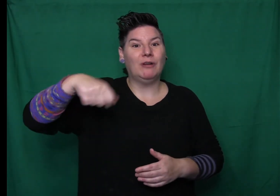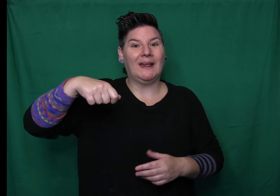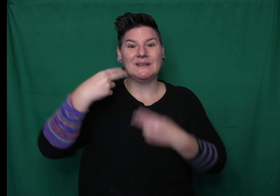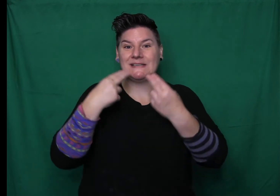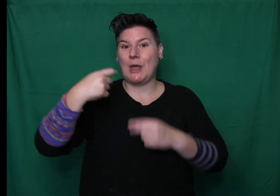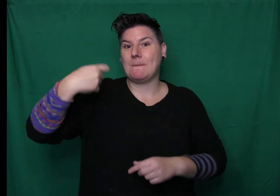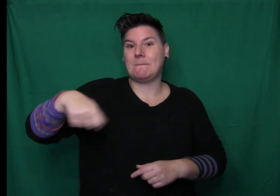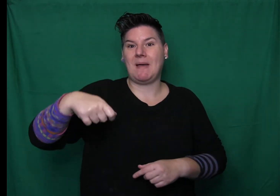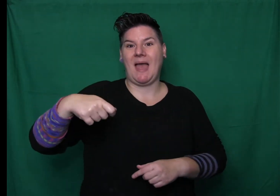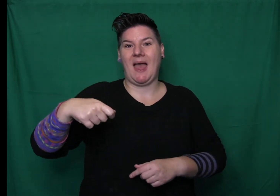peeped into her mother's room.